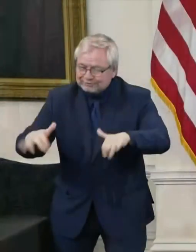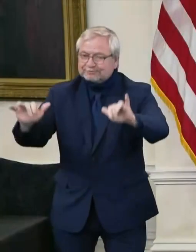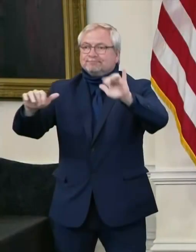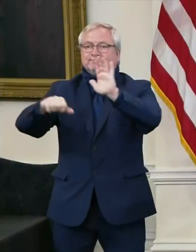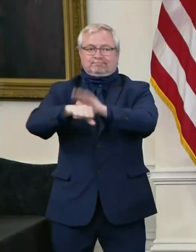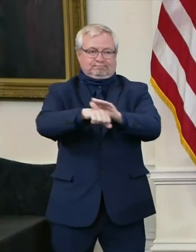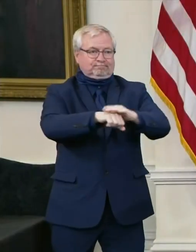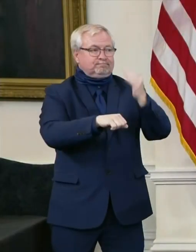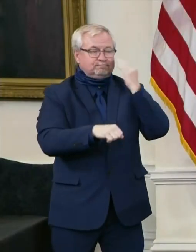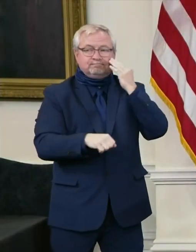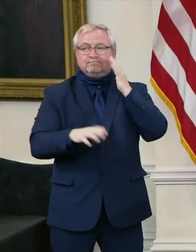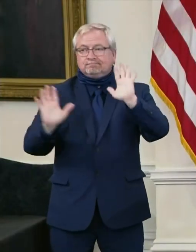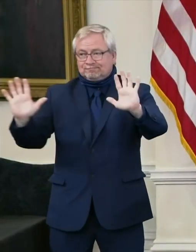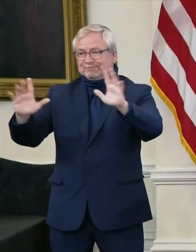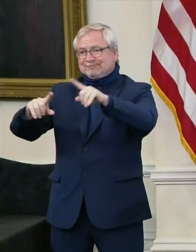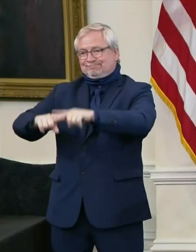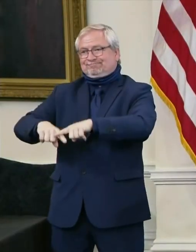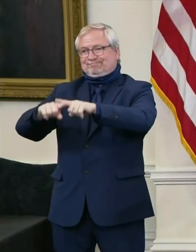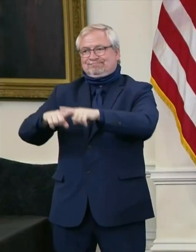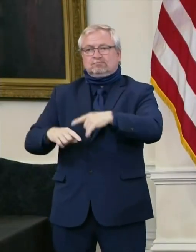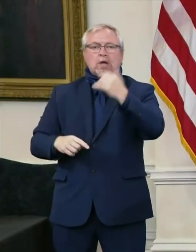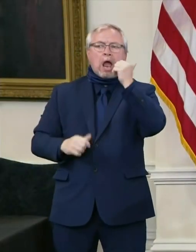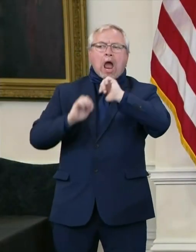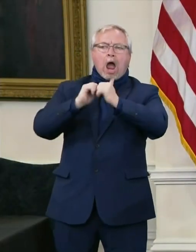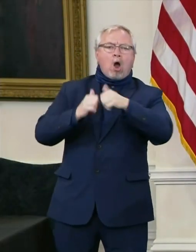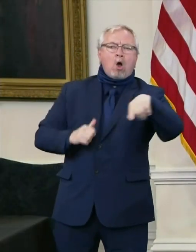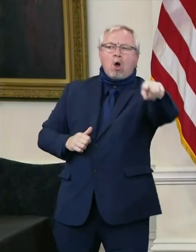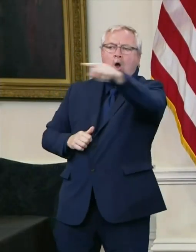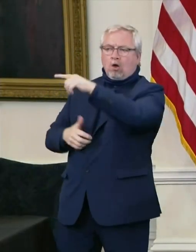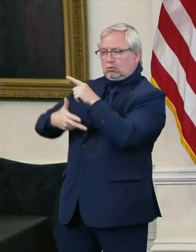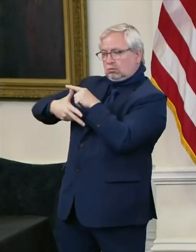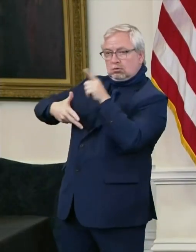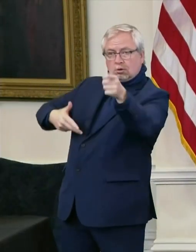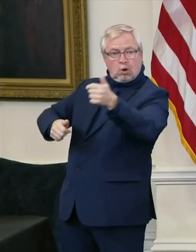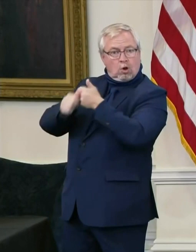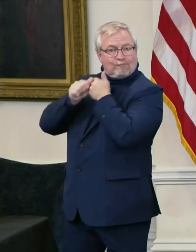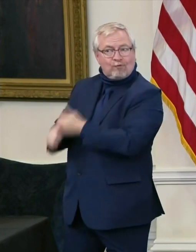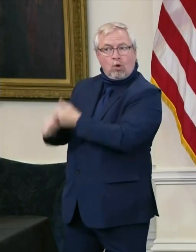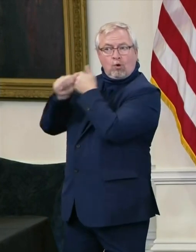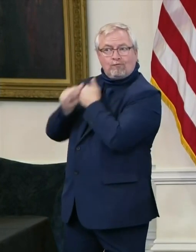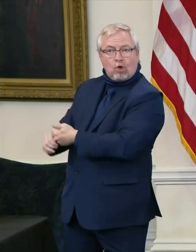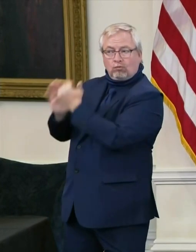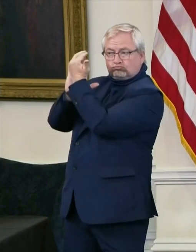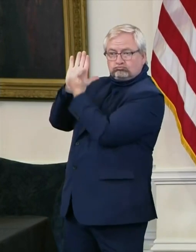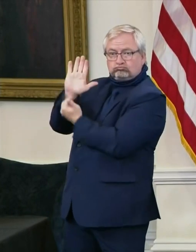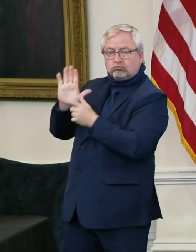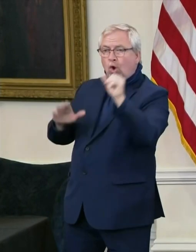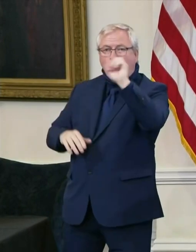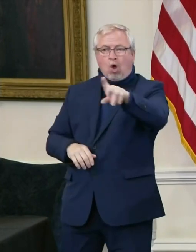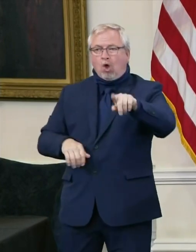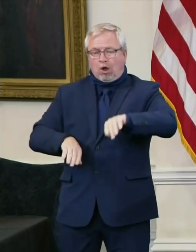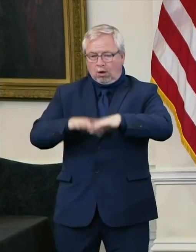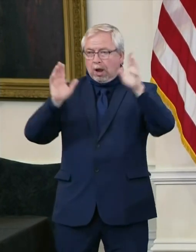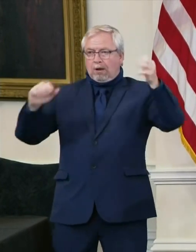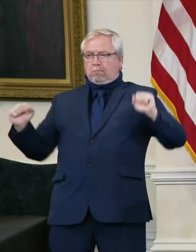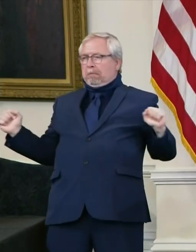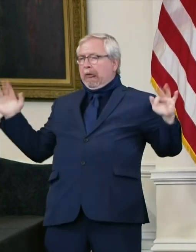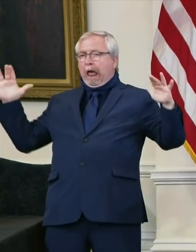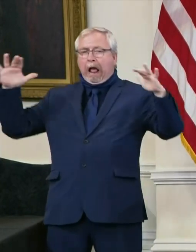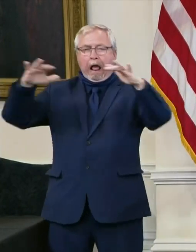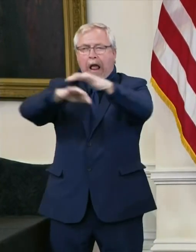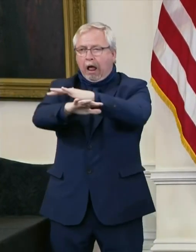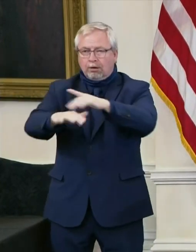how everyone treats this first phase. If everybody goes crazy and does things that are unsafe, we're going to balloon back up and slow down the